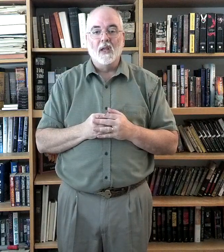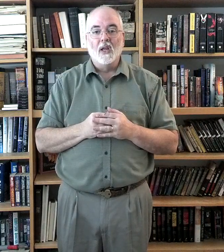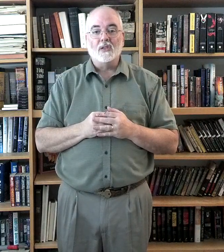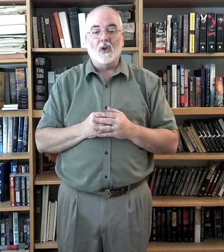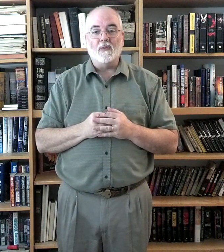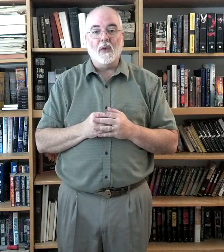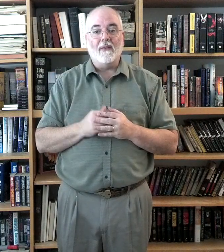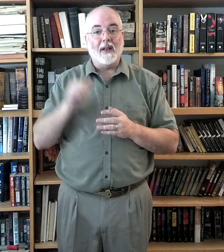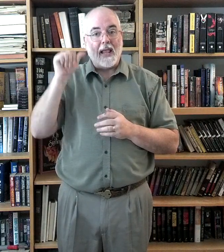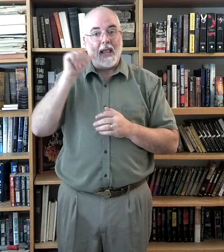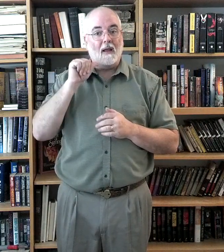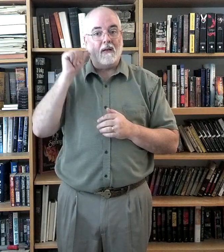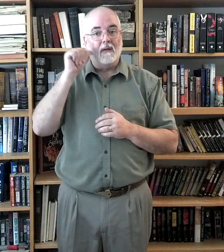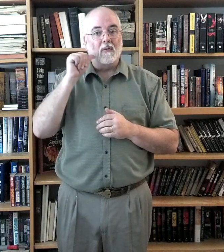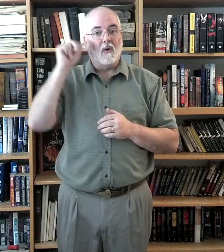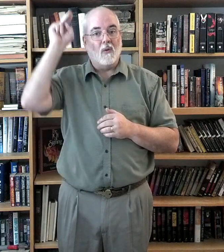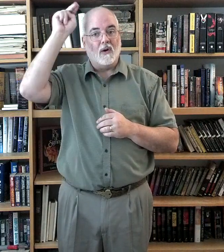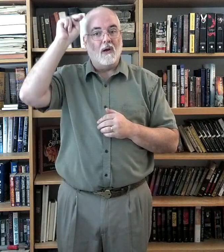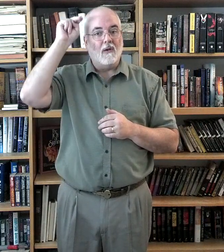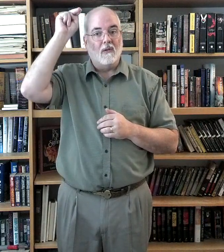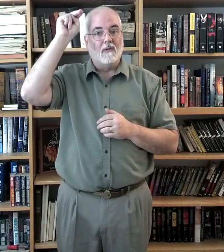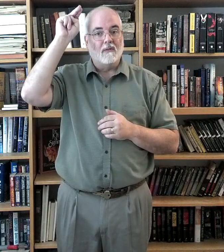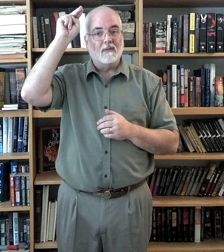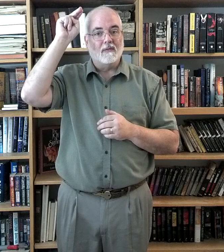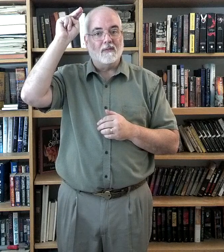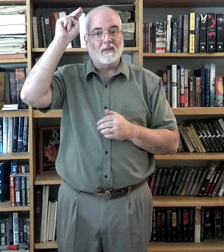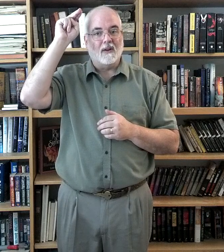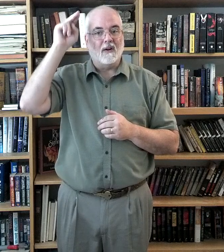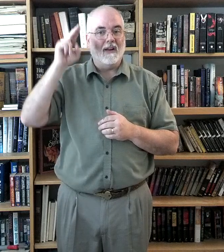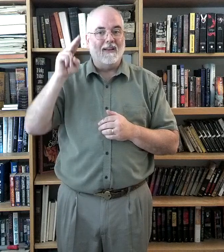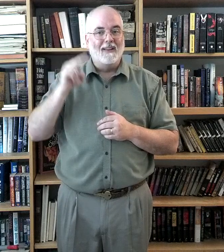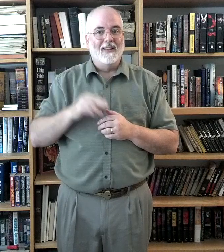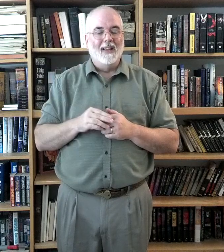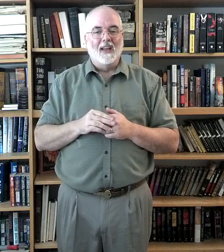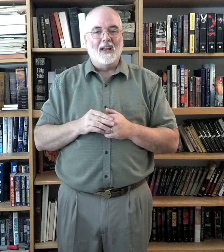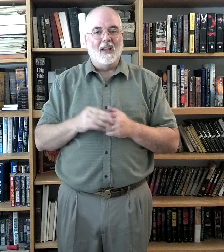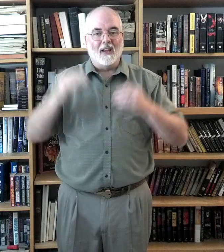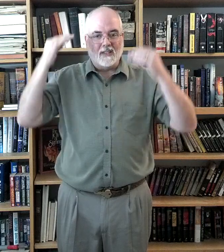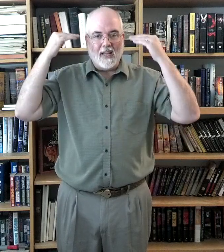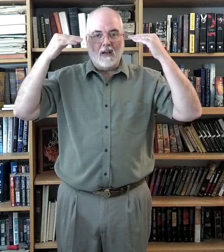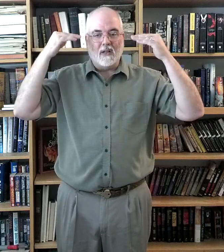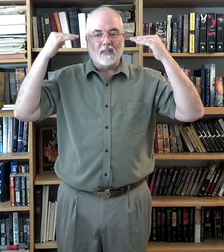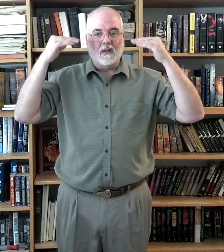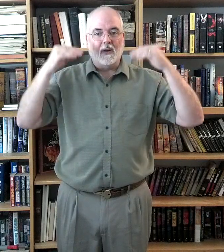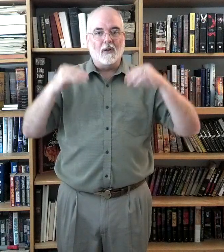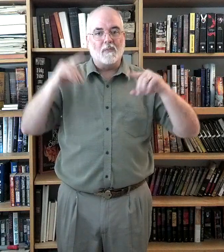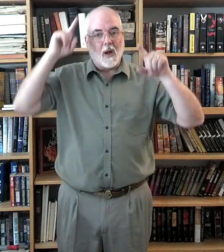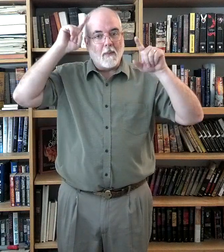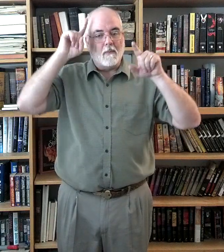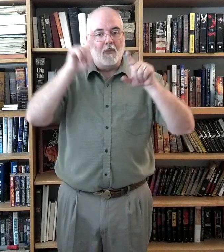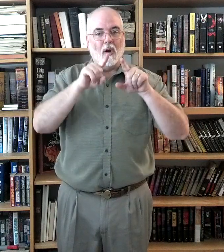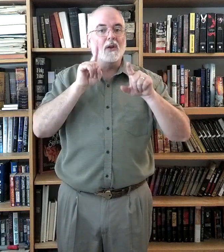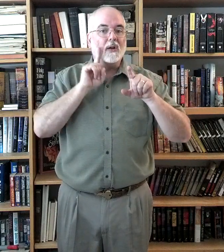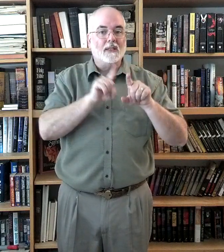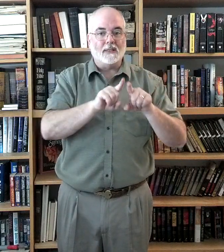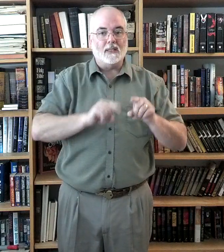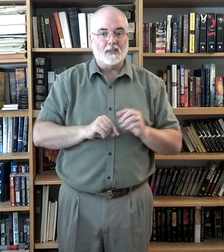So if you have an aunt or an uncle, all right? See how, you know, brother and sister,